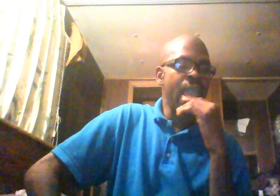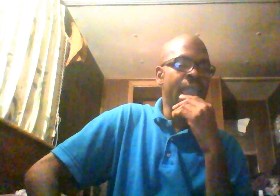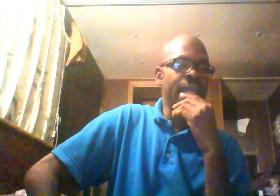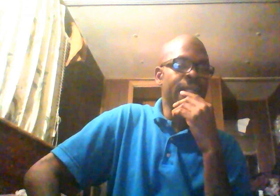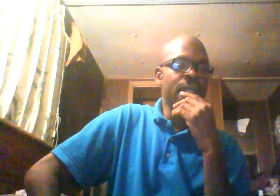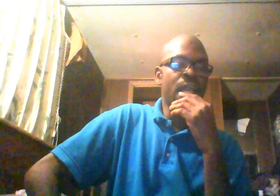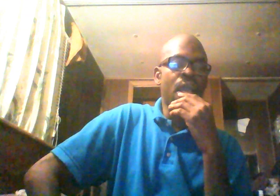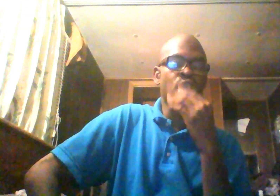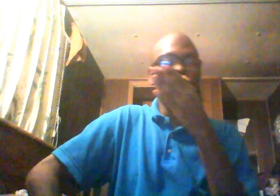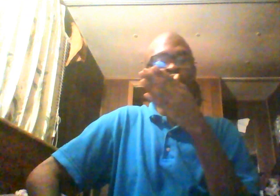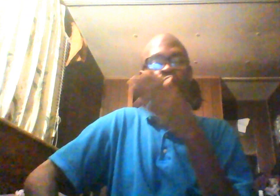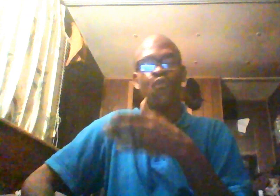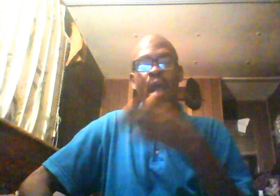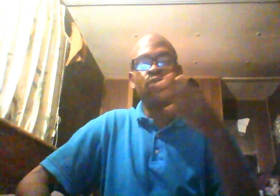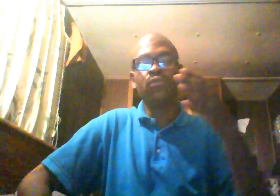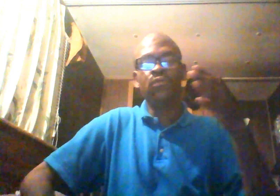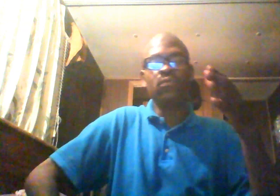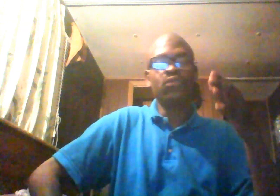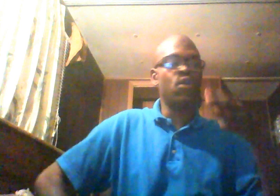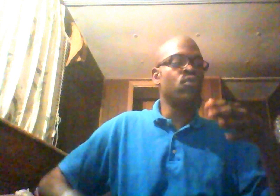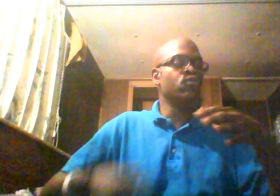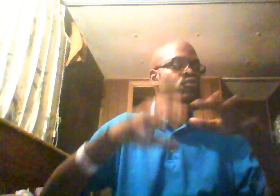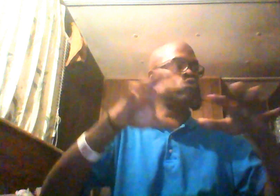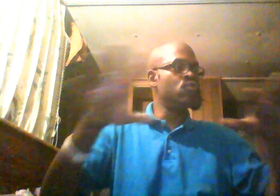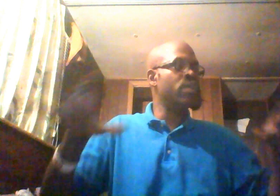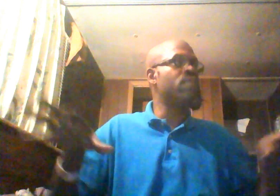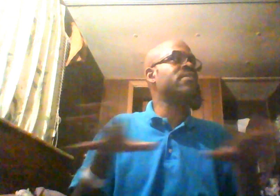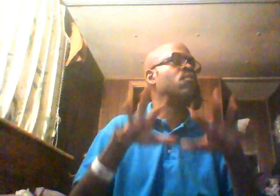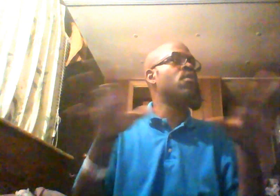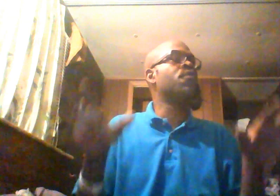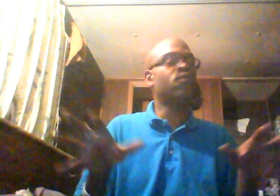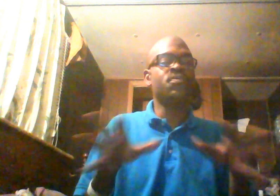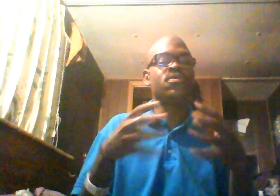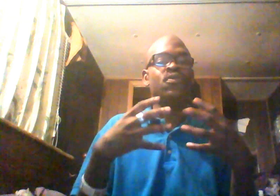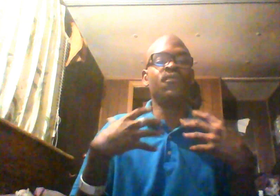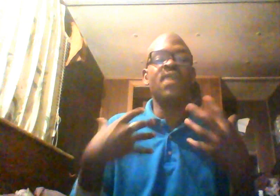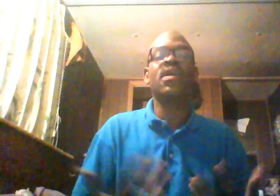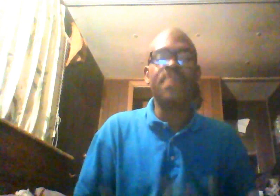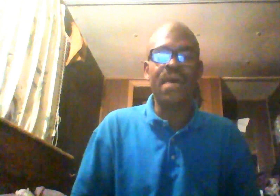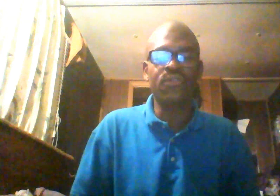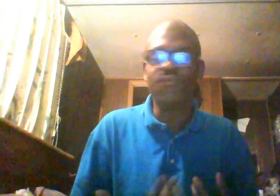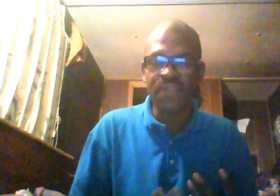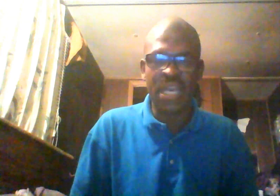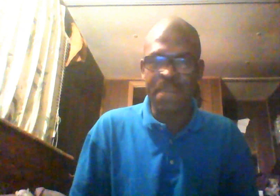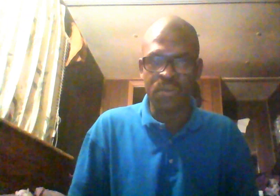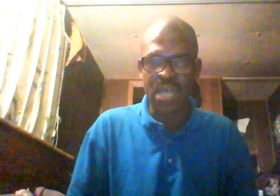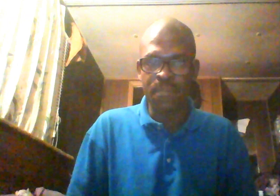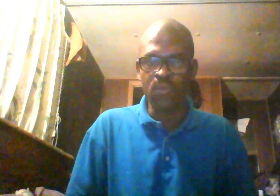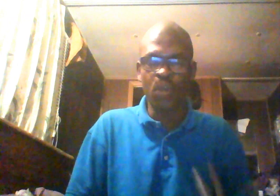And, throughout. You know. You interacting with other groups. You've never coming out. You've never came out on top. Your